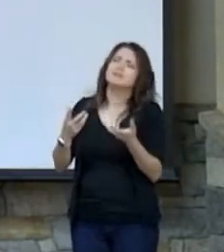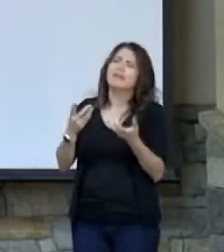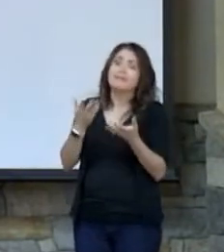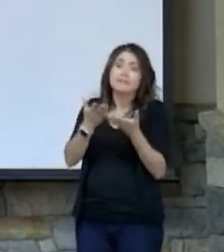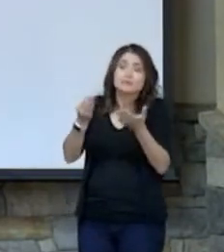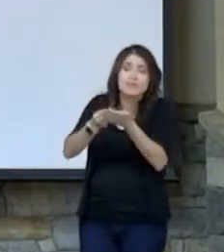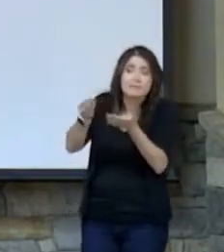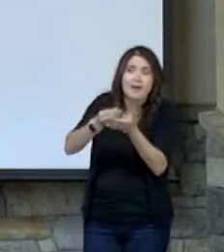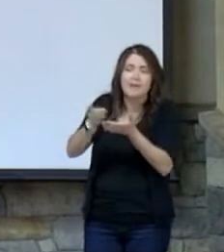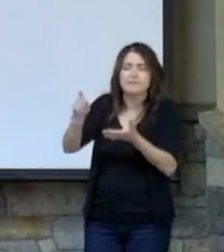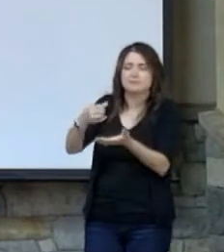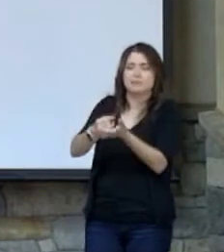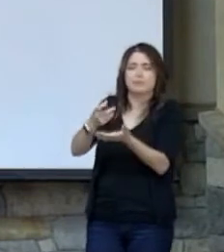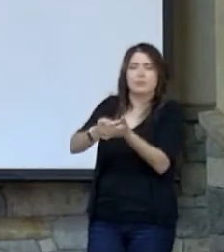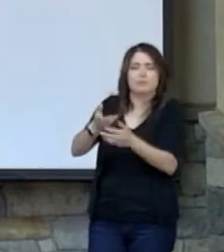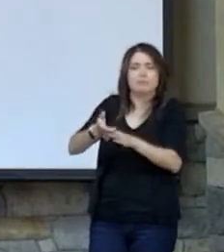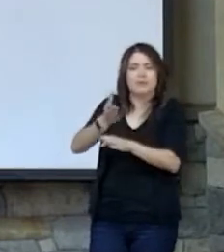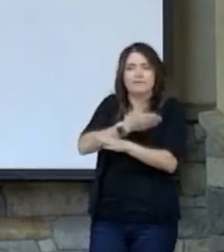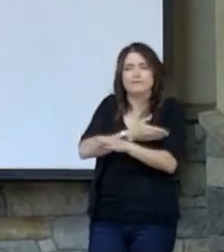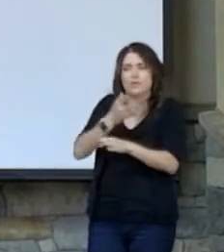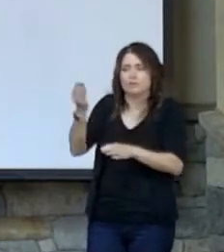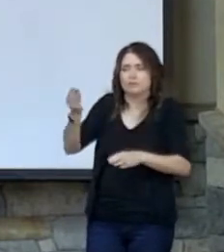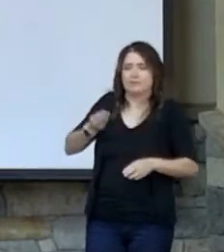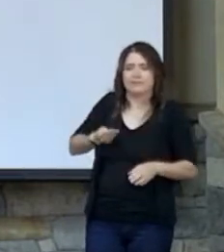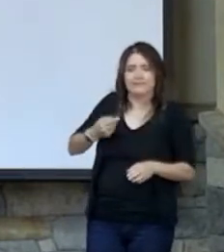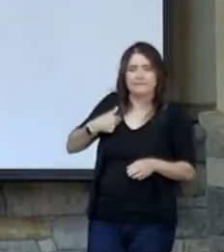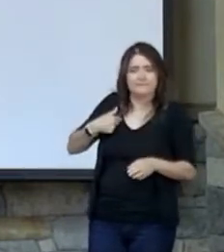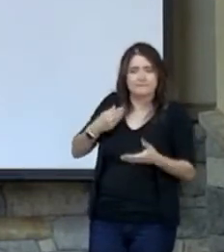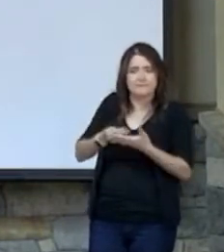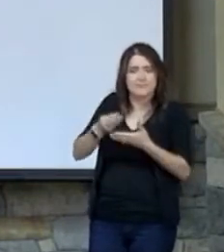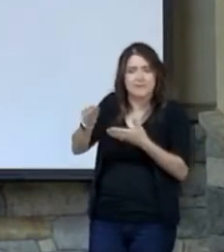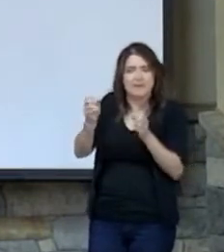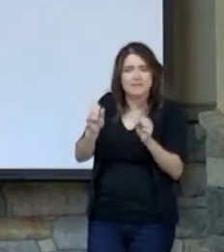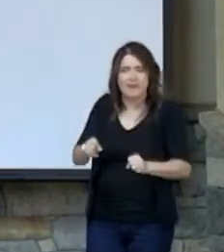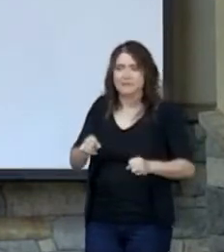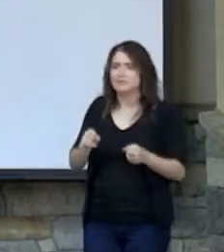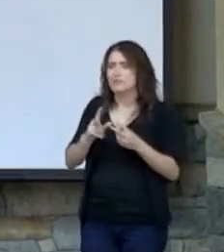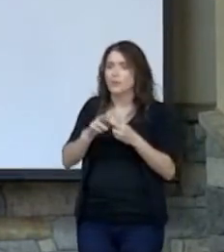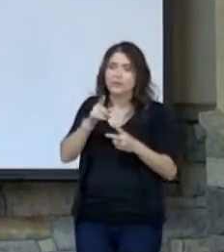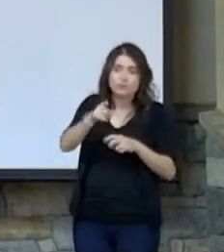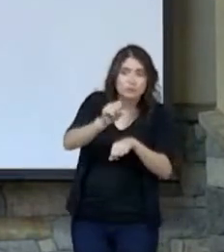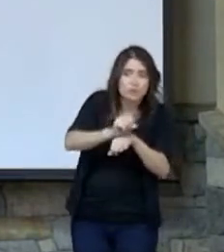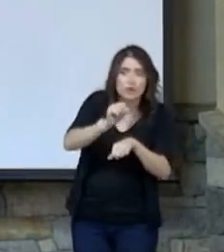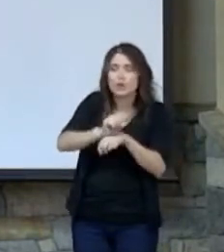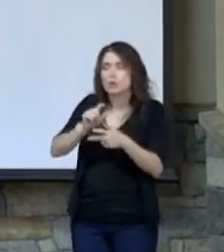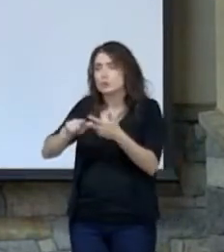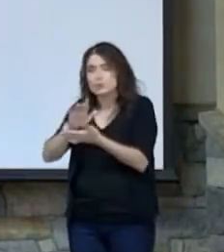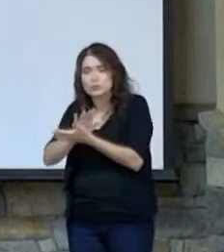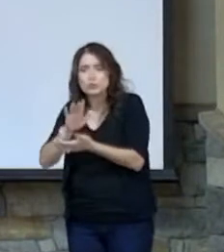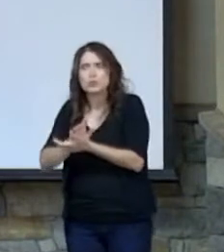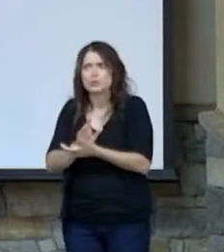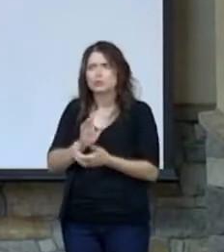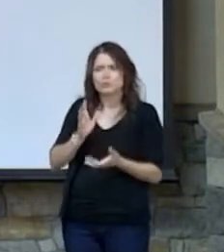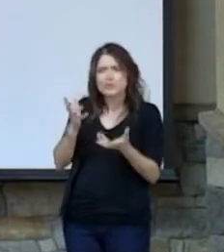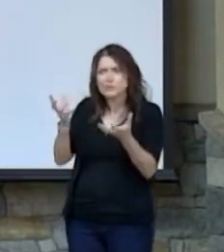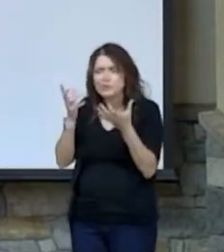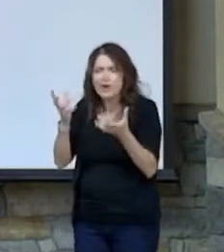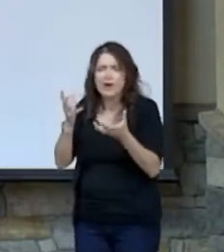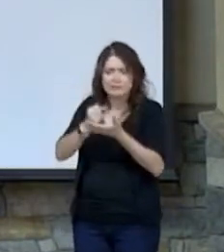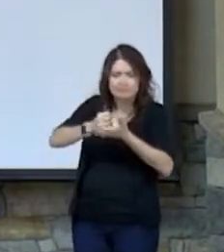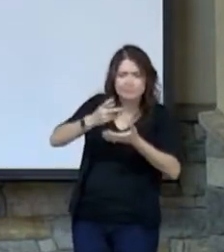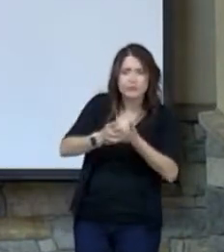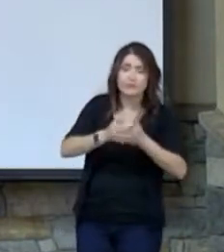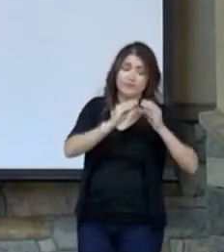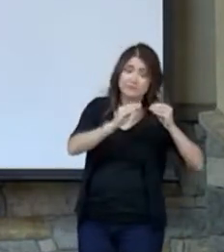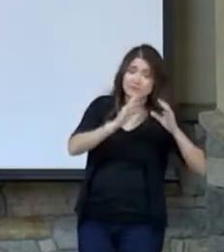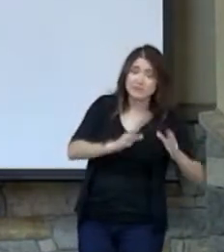before they can ever make it to us. And you and I, whether it's in work or school, we seek approval from teachers and